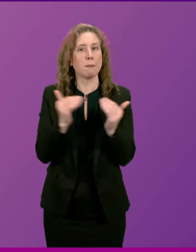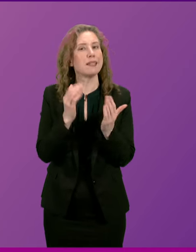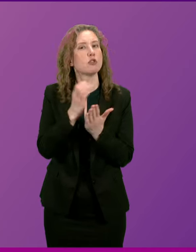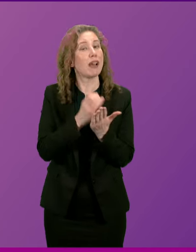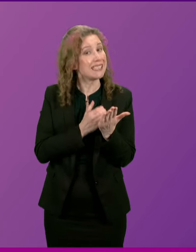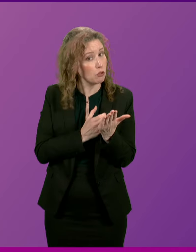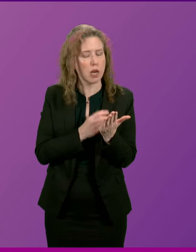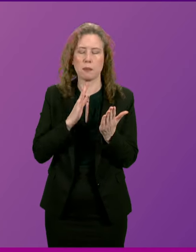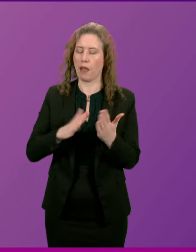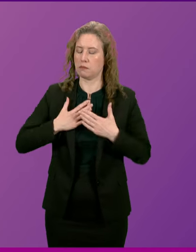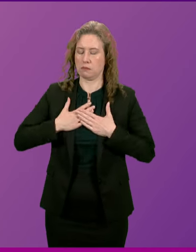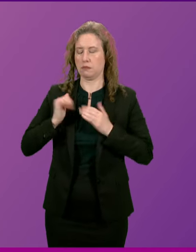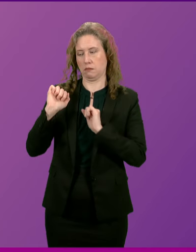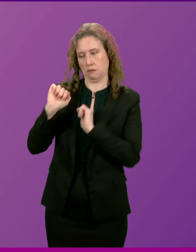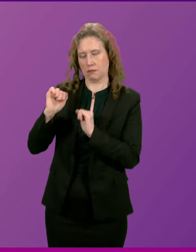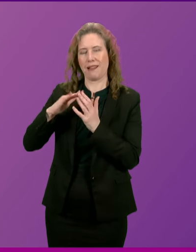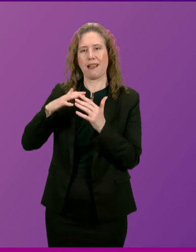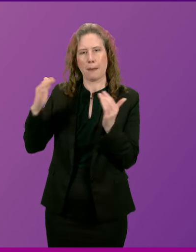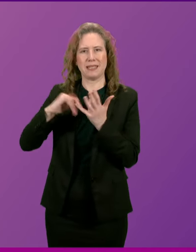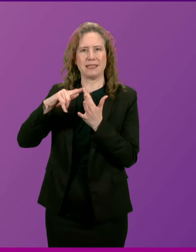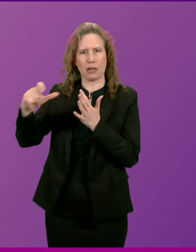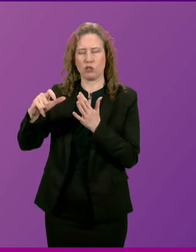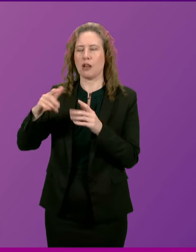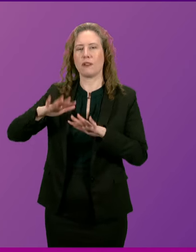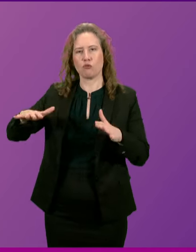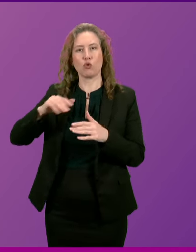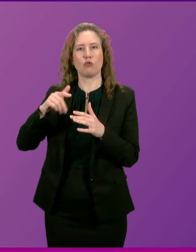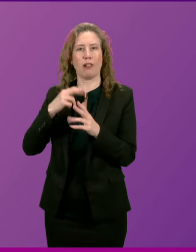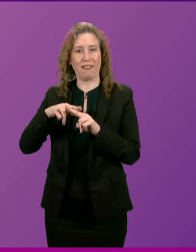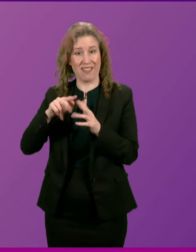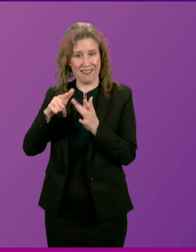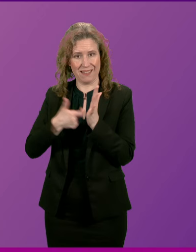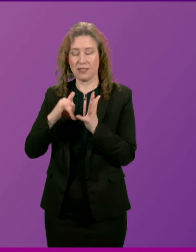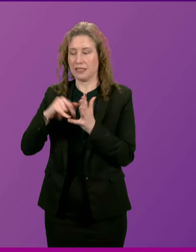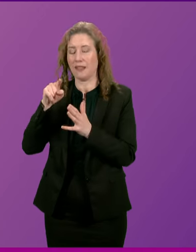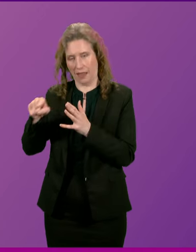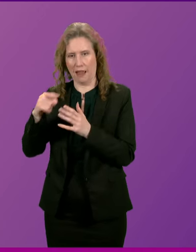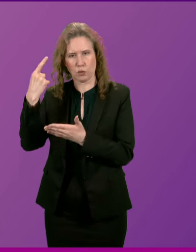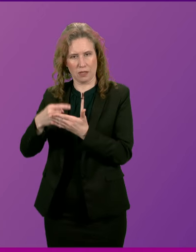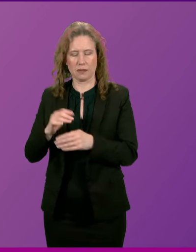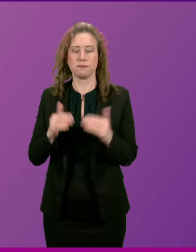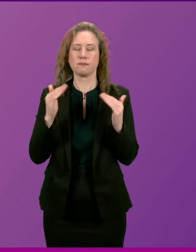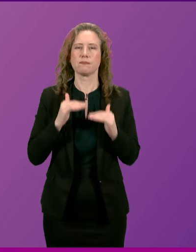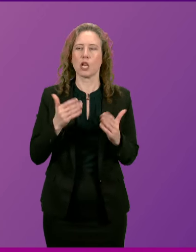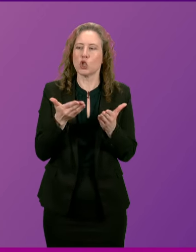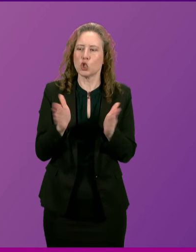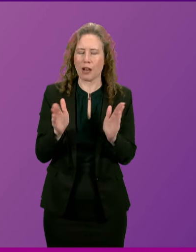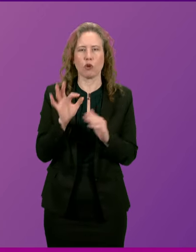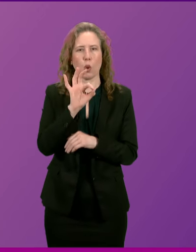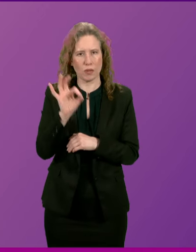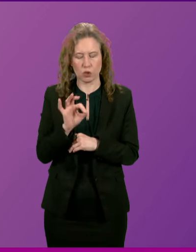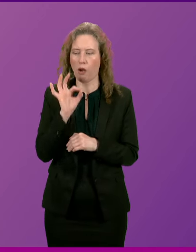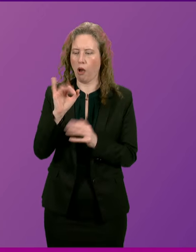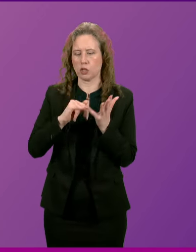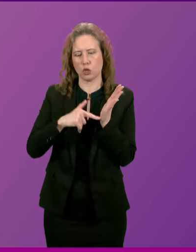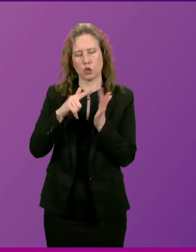be a decision that is taken by the Cabinet Secretary for Rural Affairs. Thank you. We move to general and constituency supplementaries. And I call